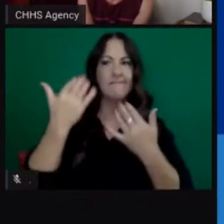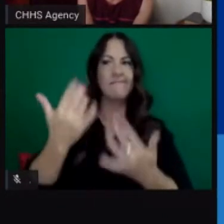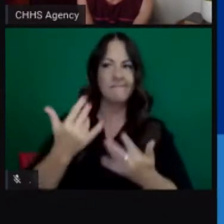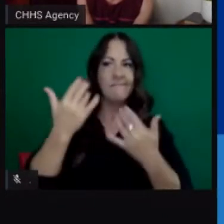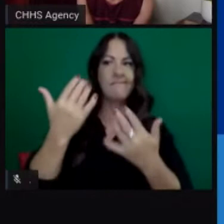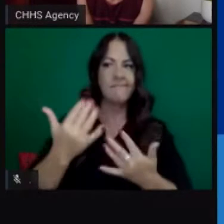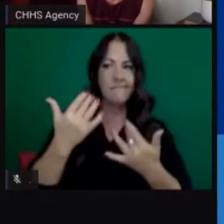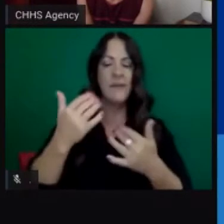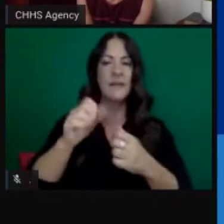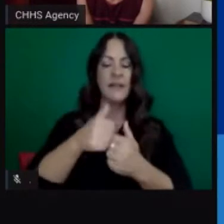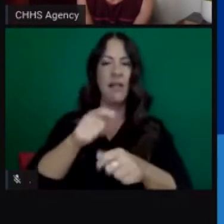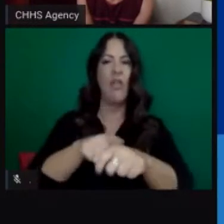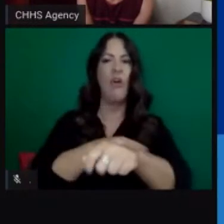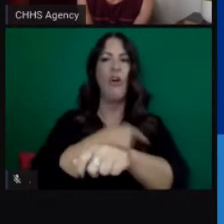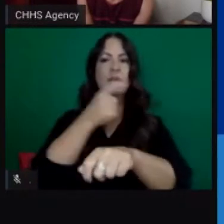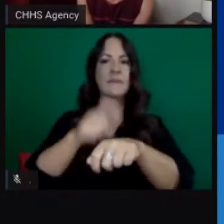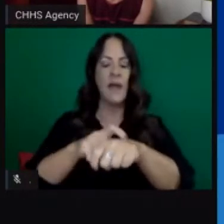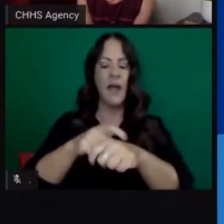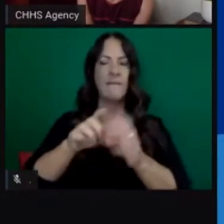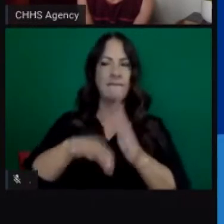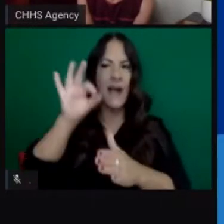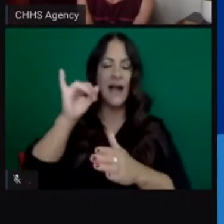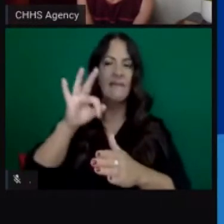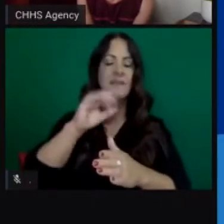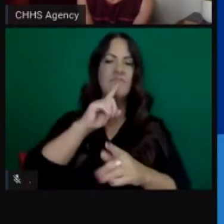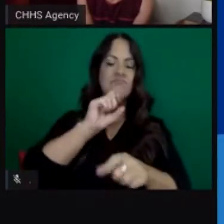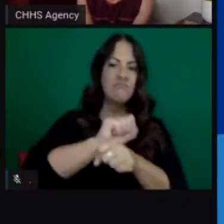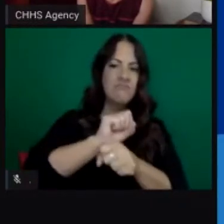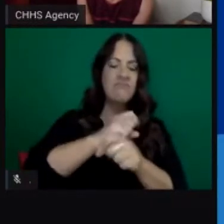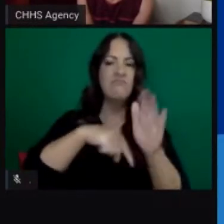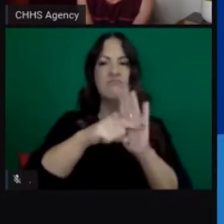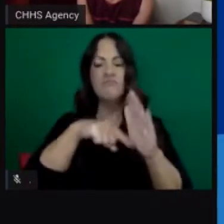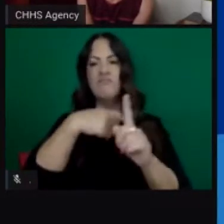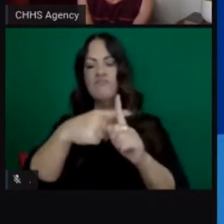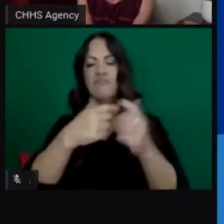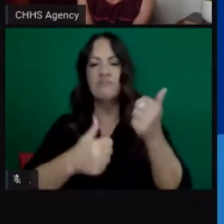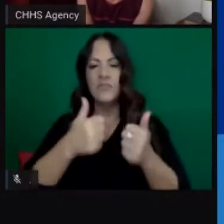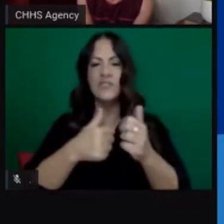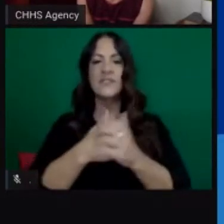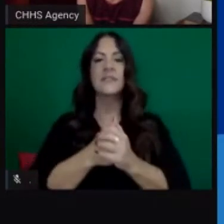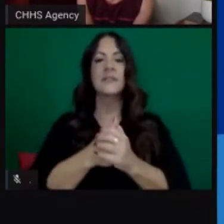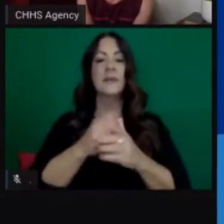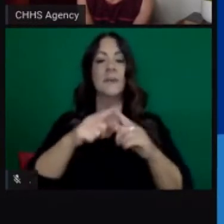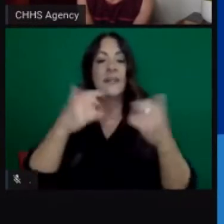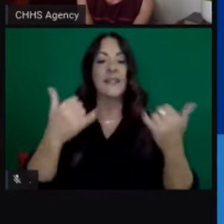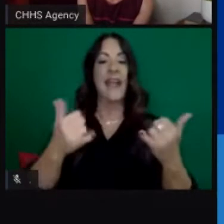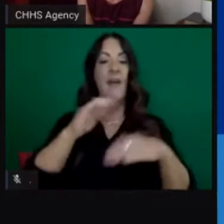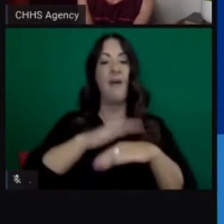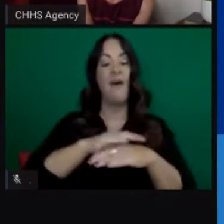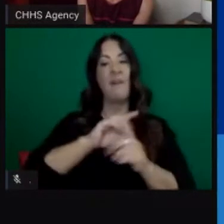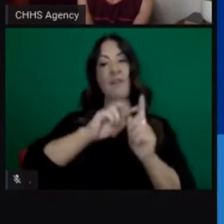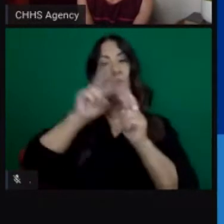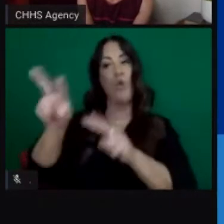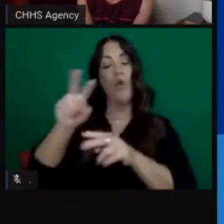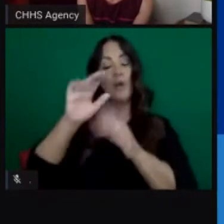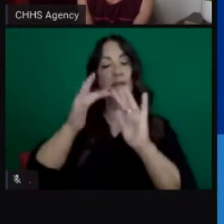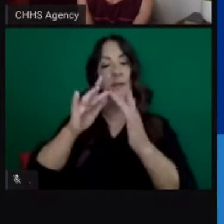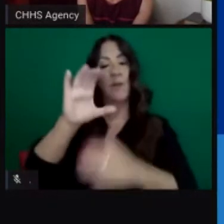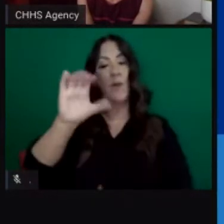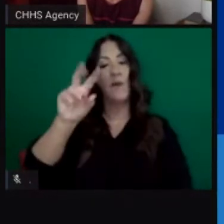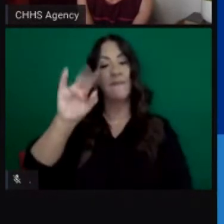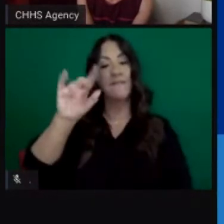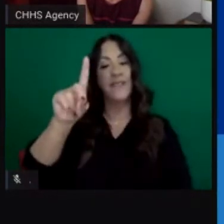progress with this. We've also launched our testing turnaround time dashboard, which is now available at testing.covid19